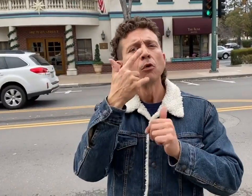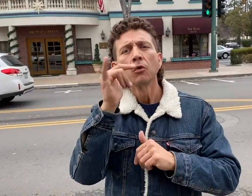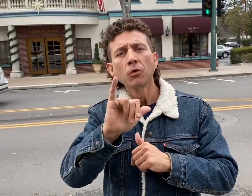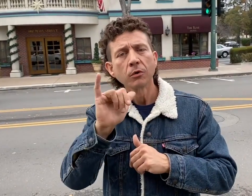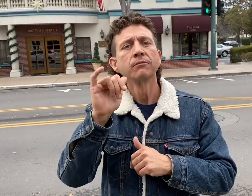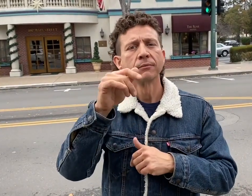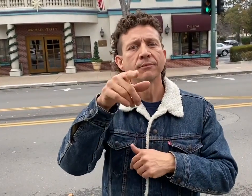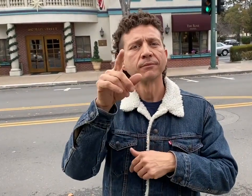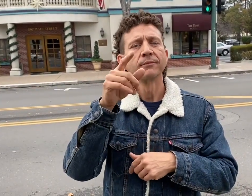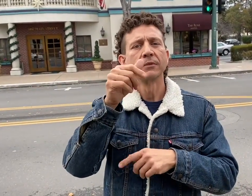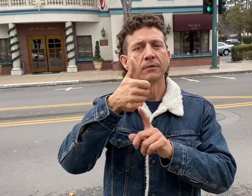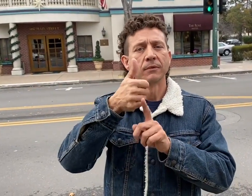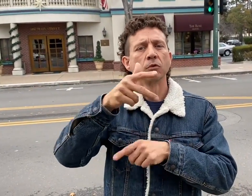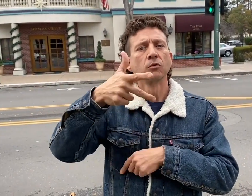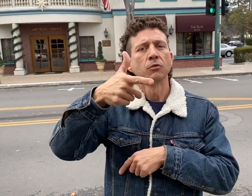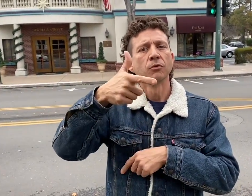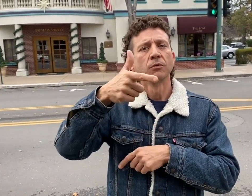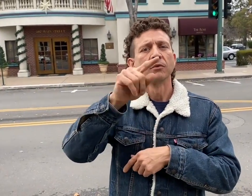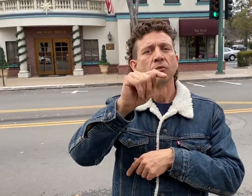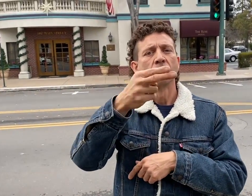owned and operated by St. Vincent de Paul,